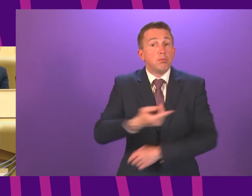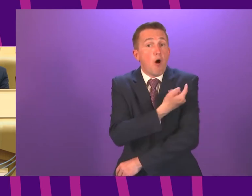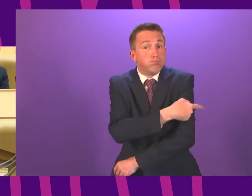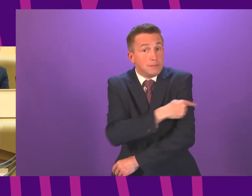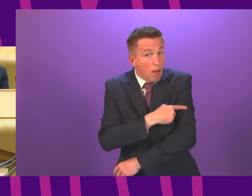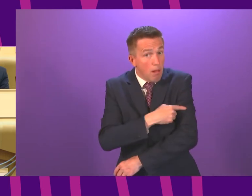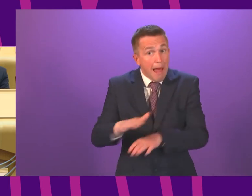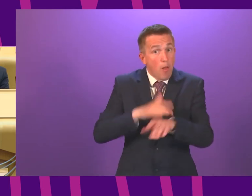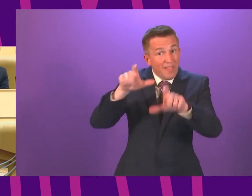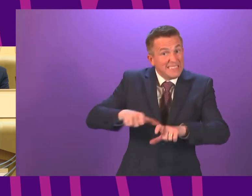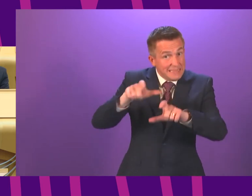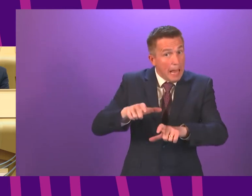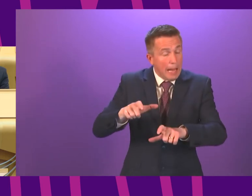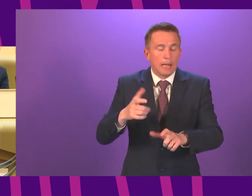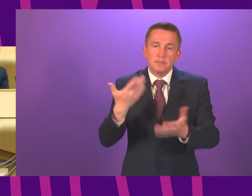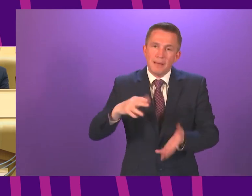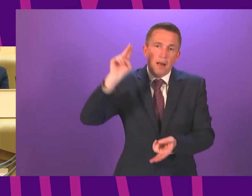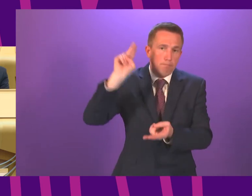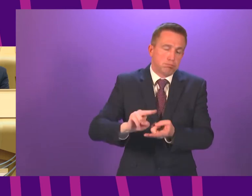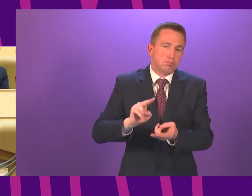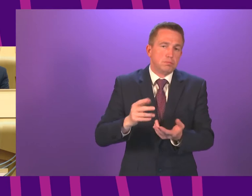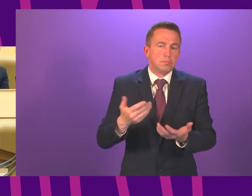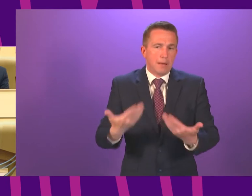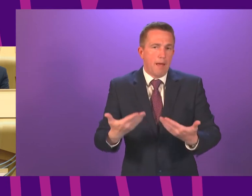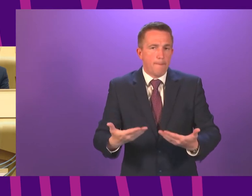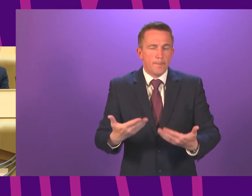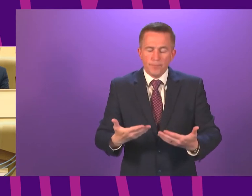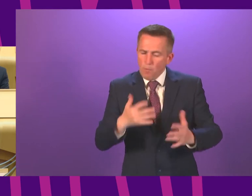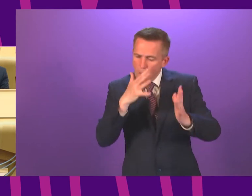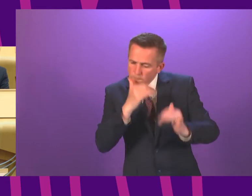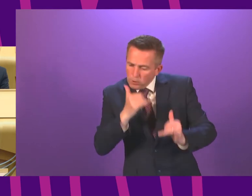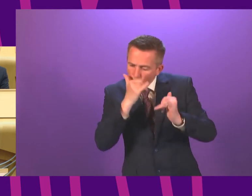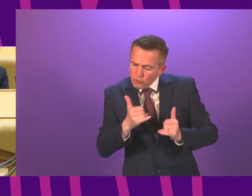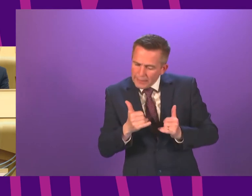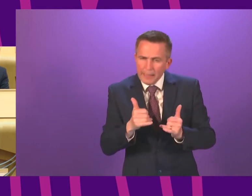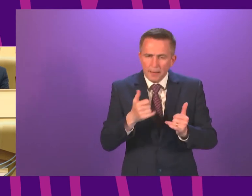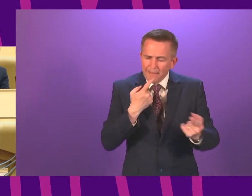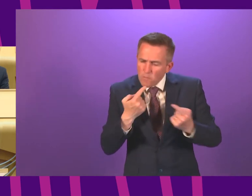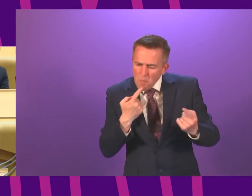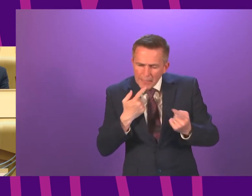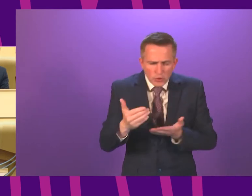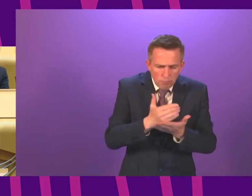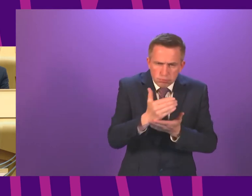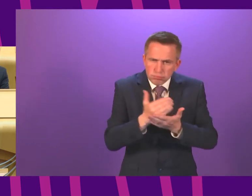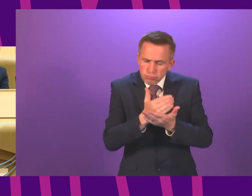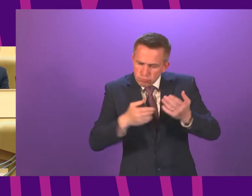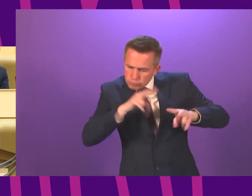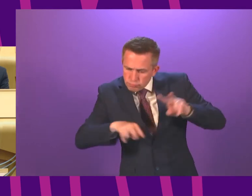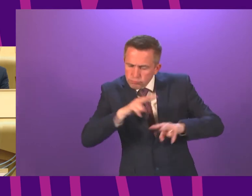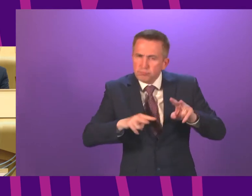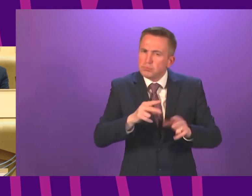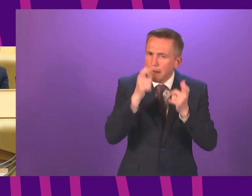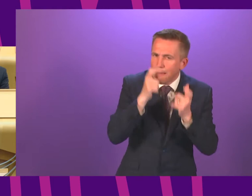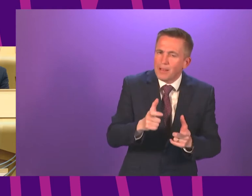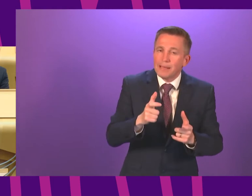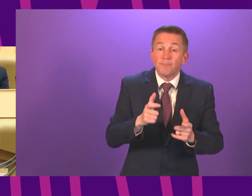quite markedly since the new year, though again, we are monitoring this data closely and carefully. So, the emerging evidence